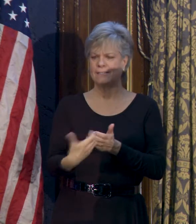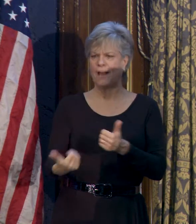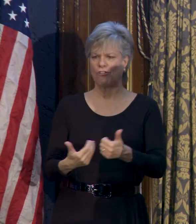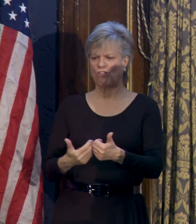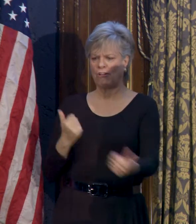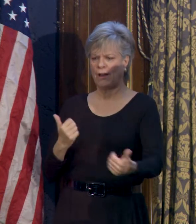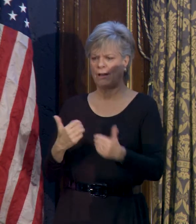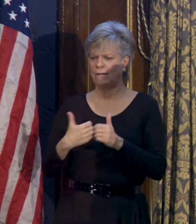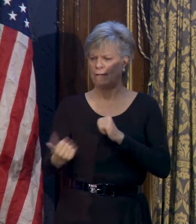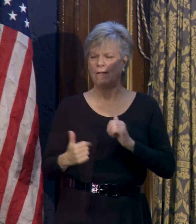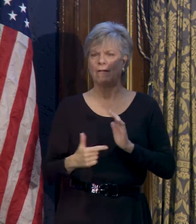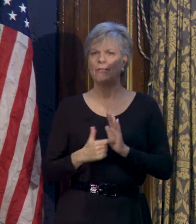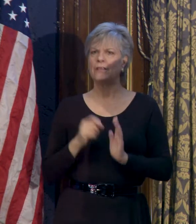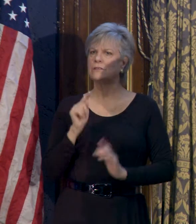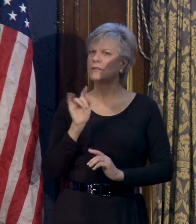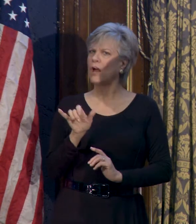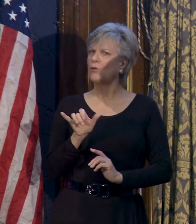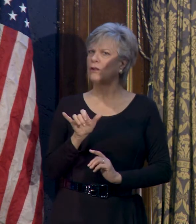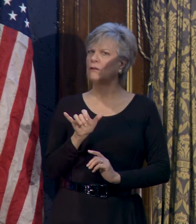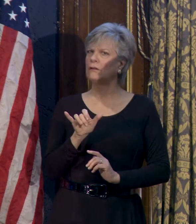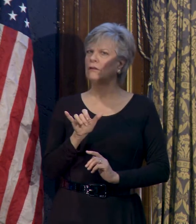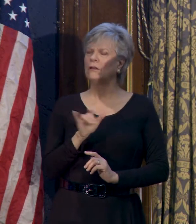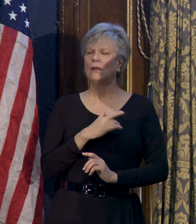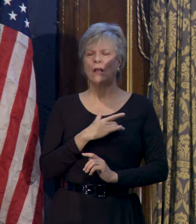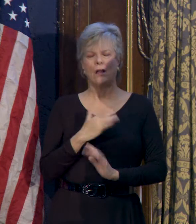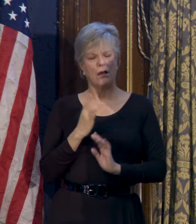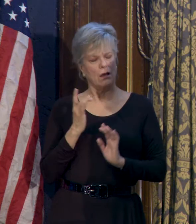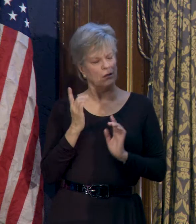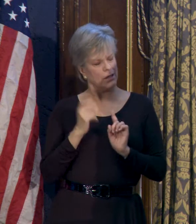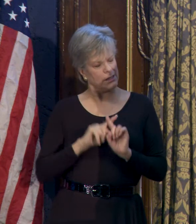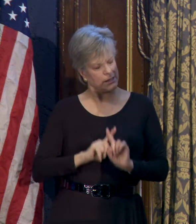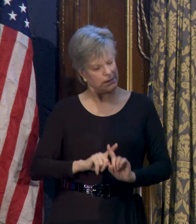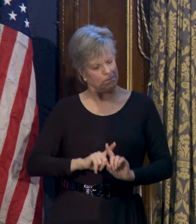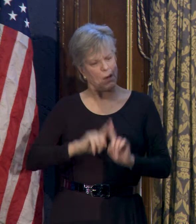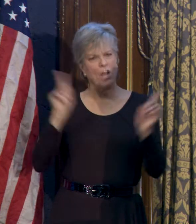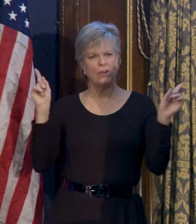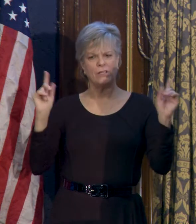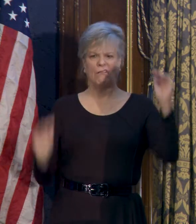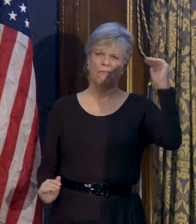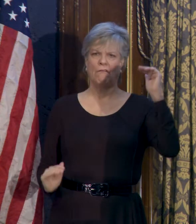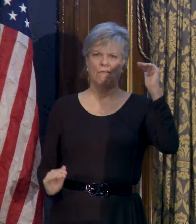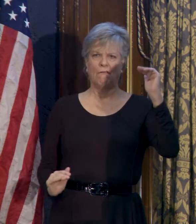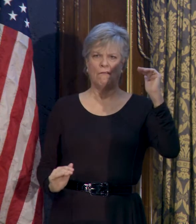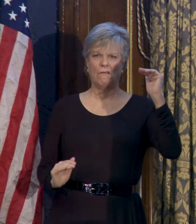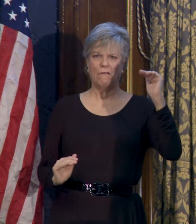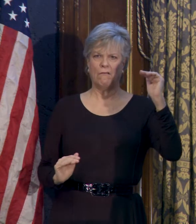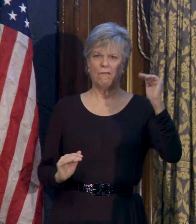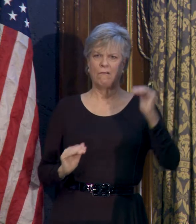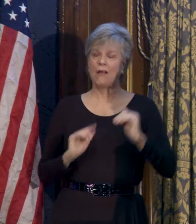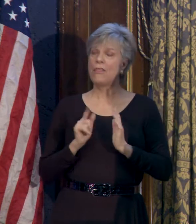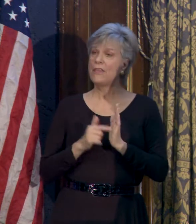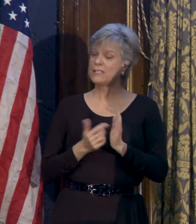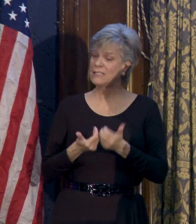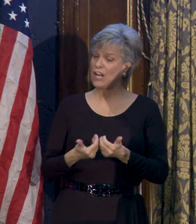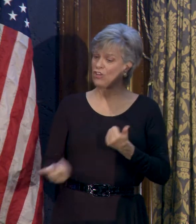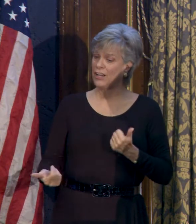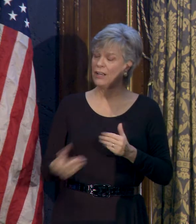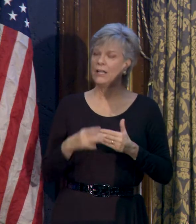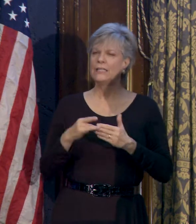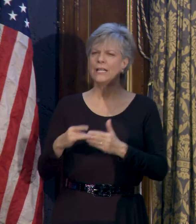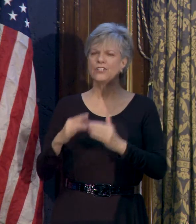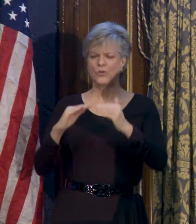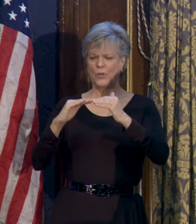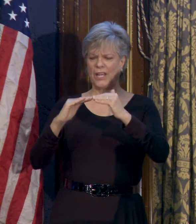this county is and the tremendous, tremendous disparities that exist. This segregation leads to